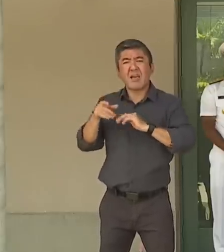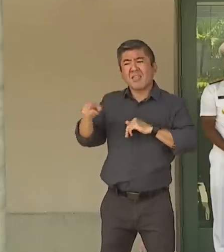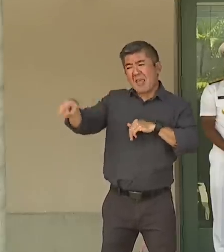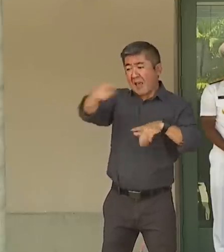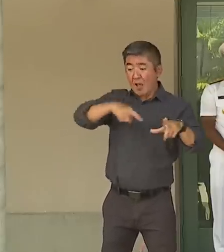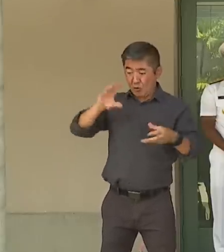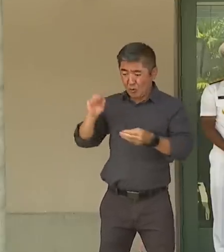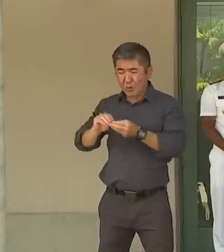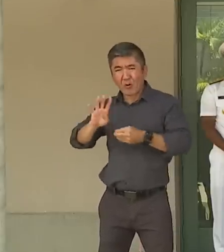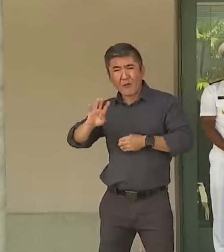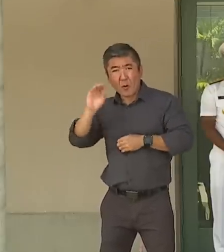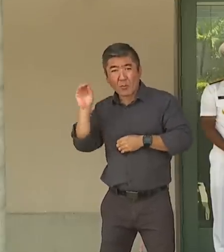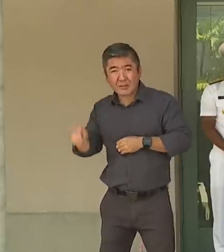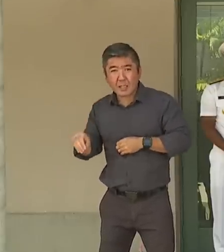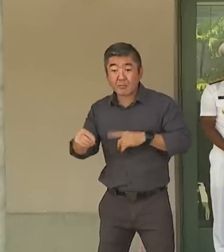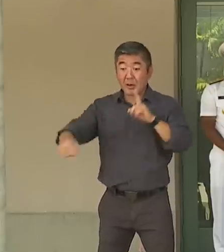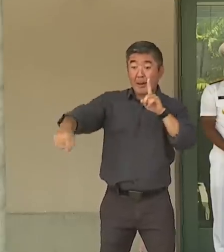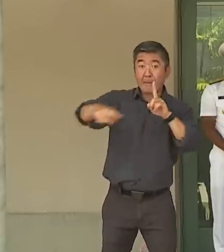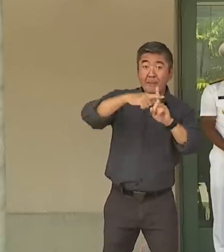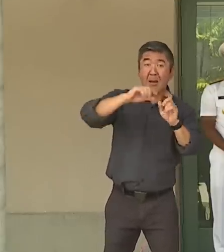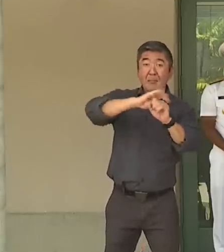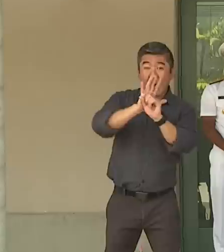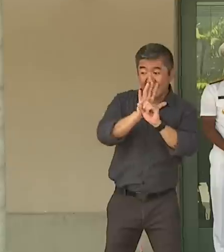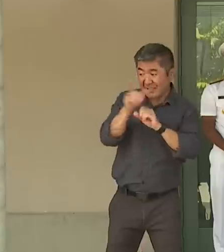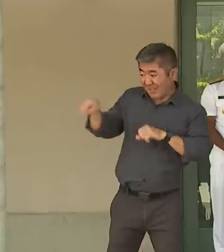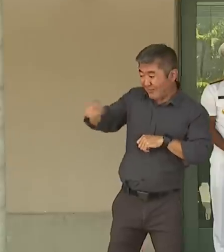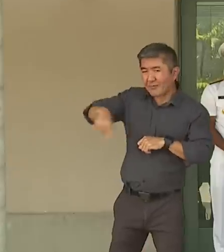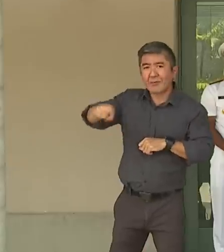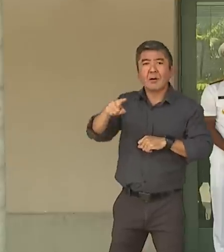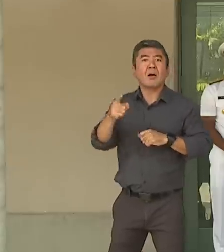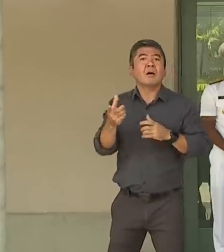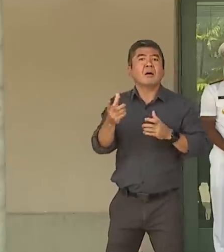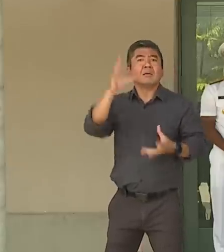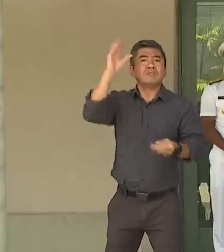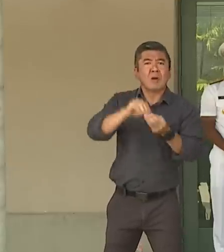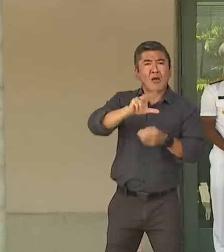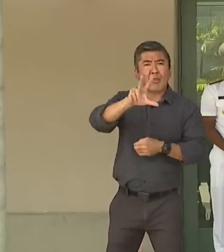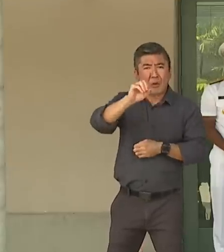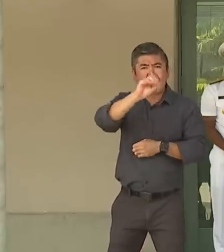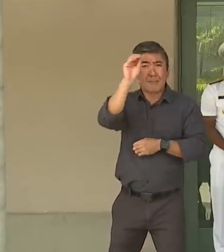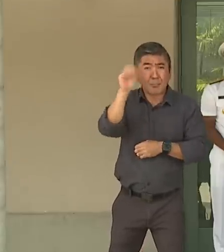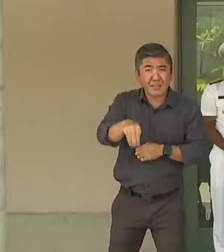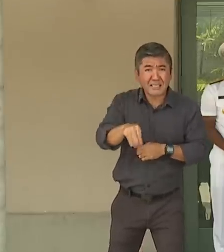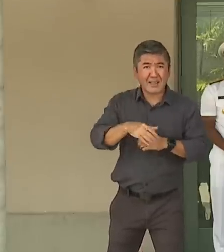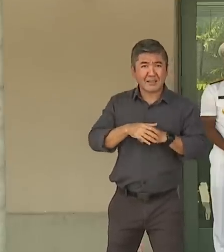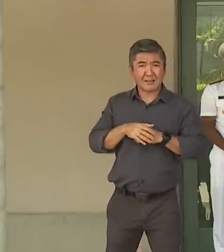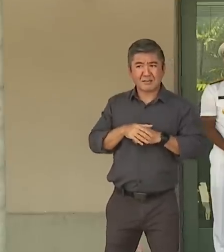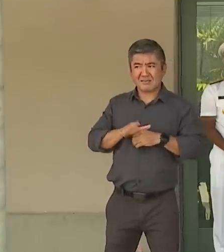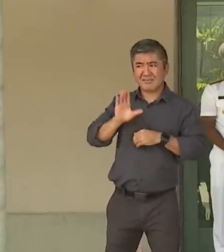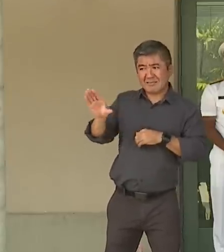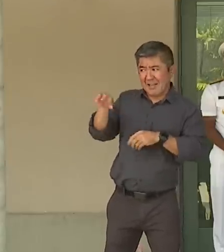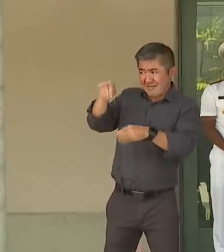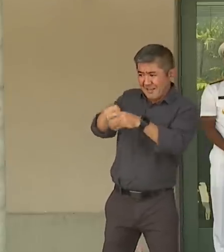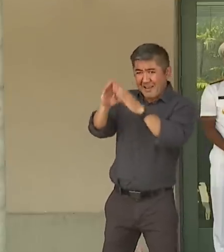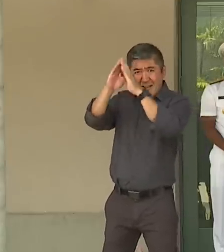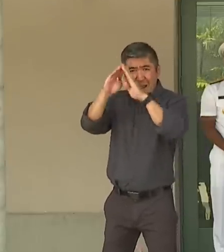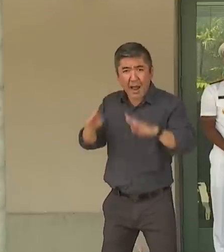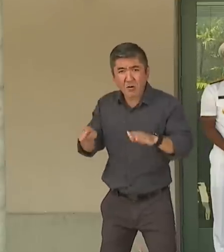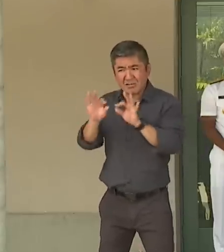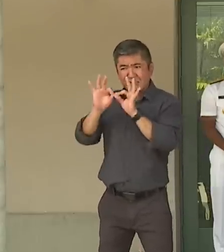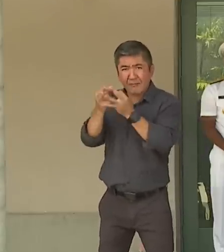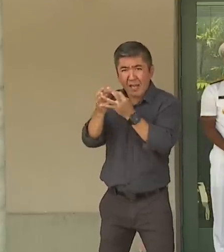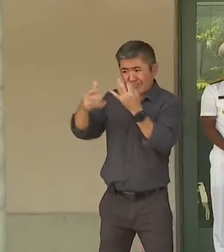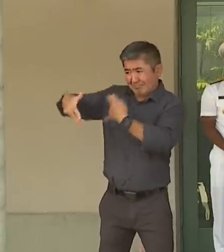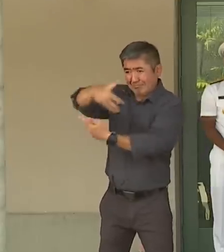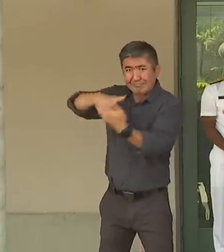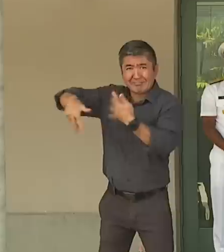they represent 30% of all of our COVID positive cases. And they're suffering at home, multi-generational households, in places